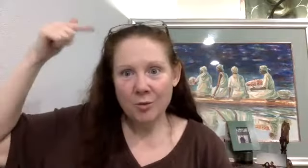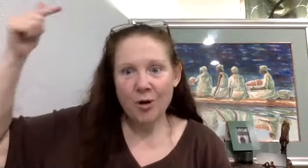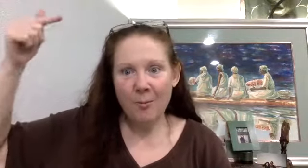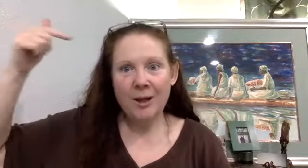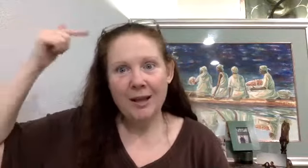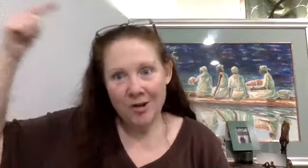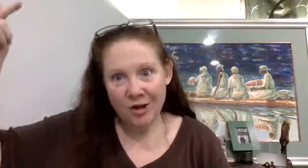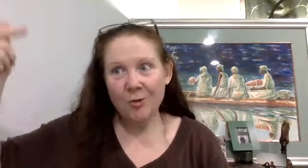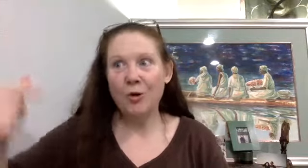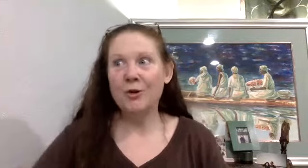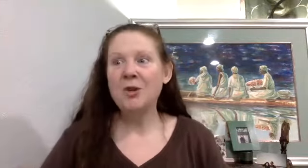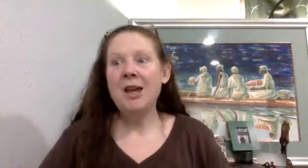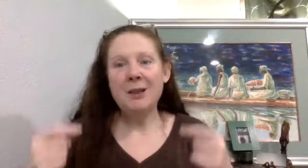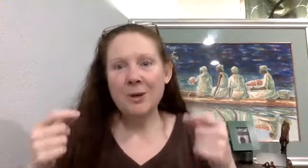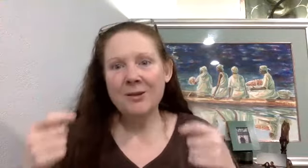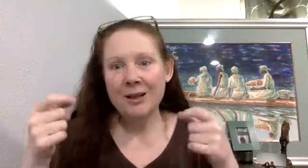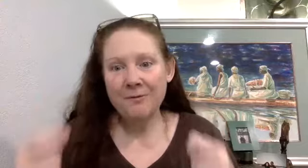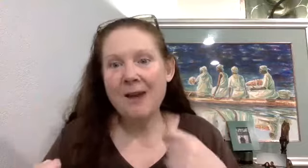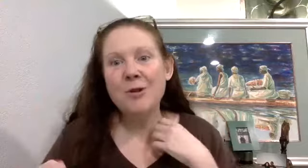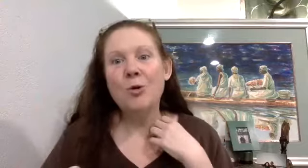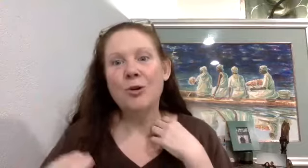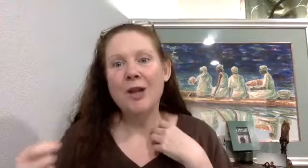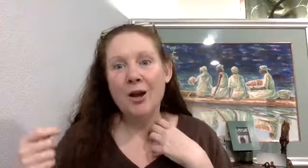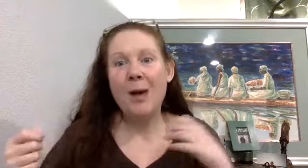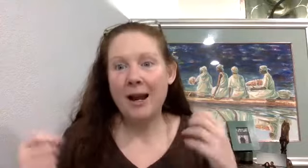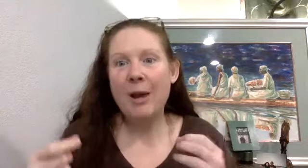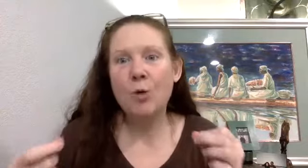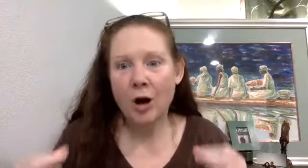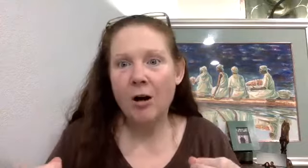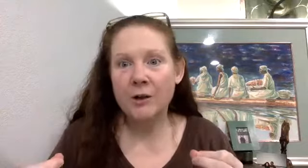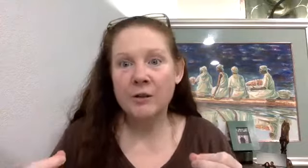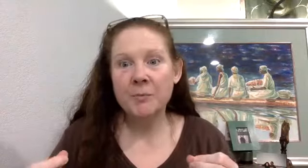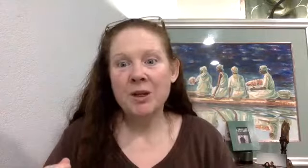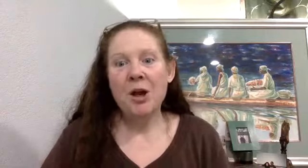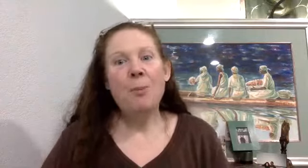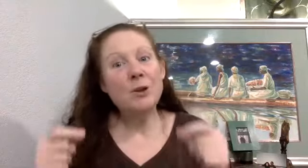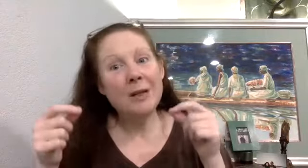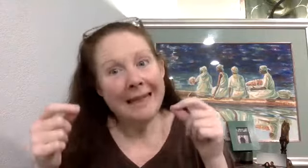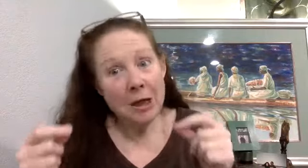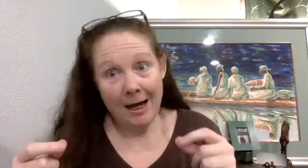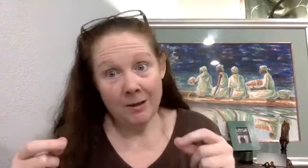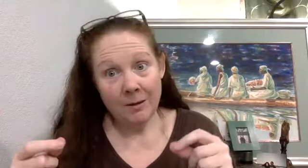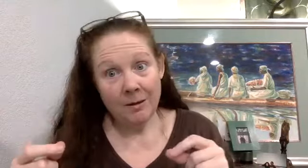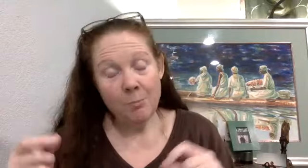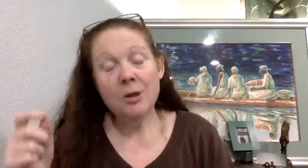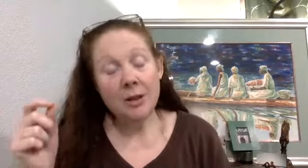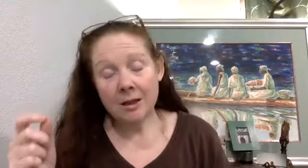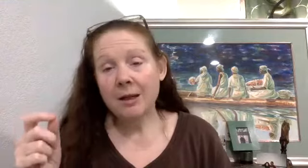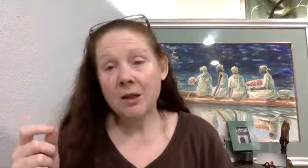property engineer workers. He's pissed that his factory workers can't go back and make more cars, but he's really not. Because Elon is,